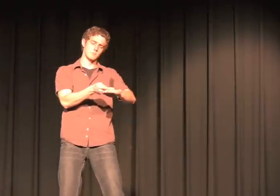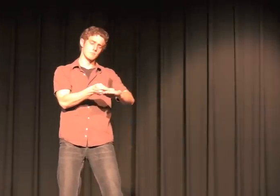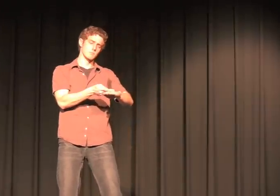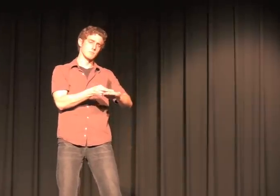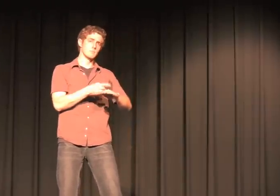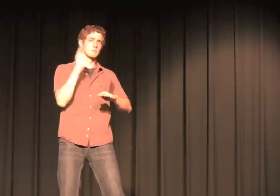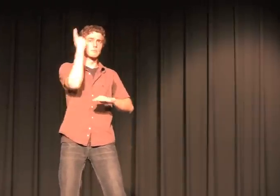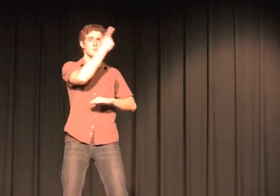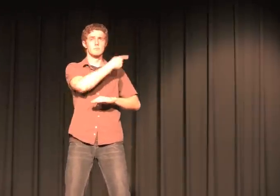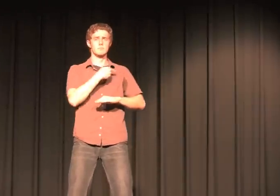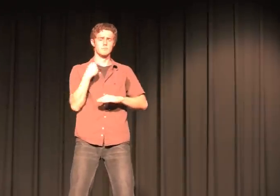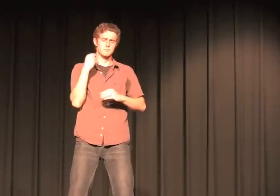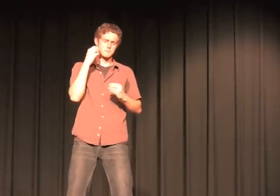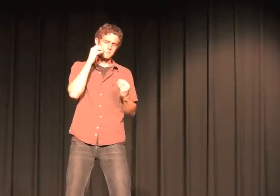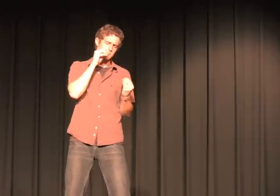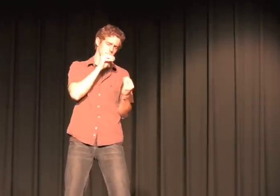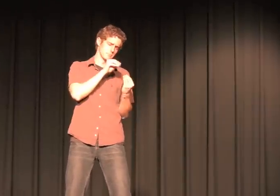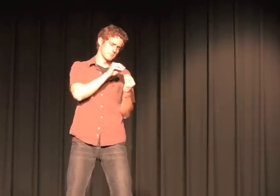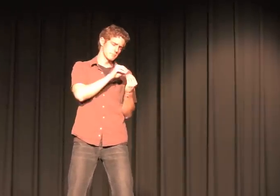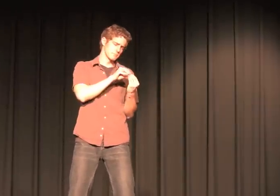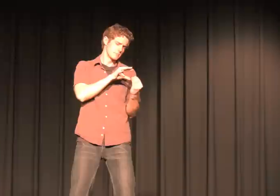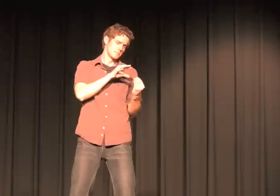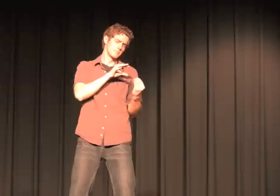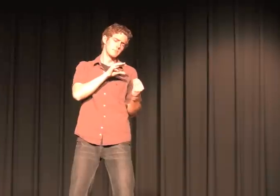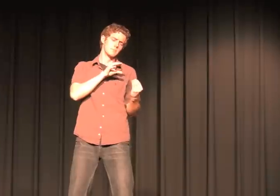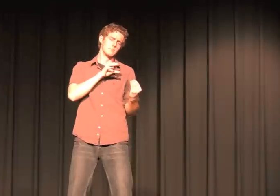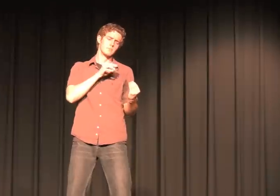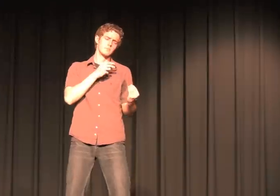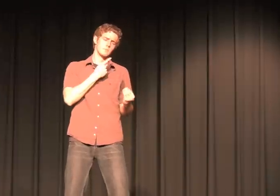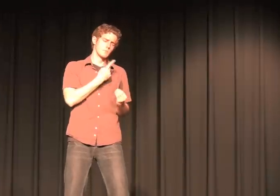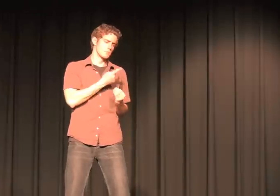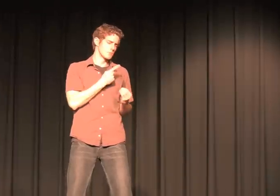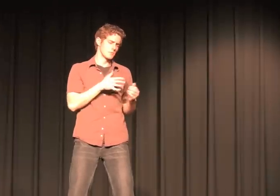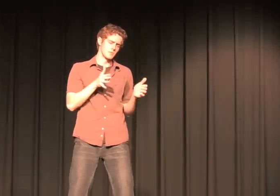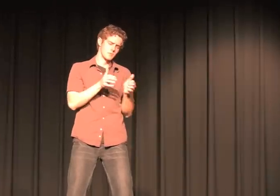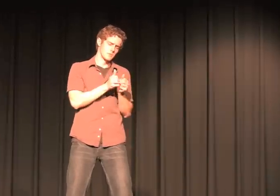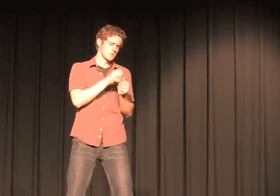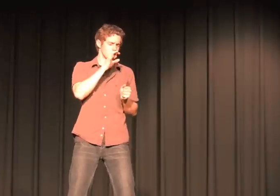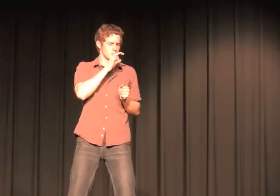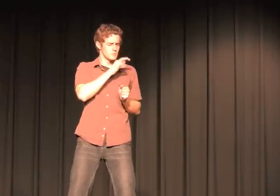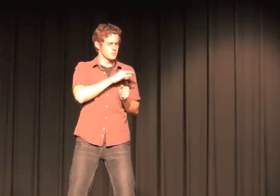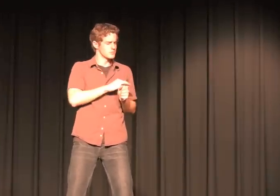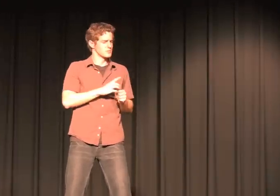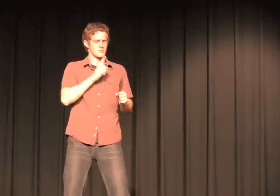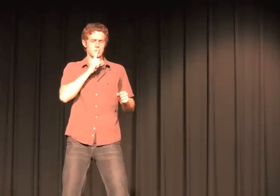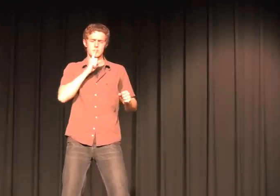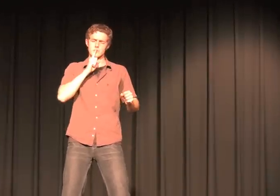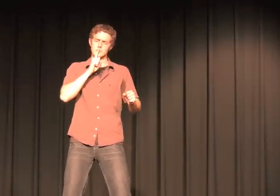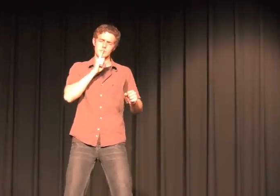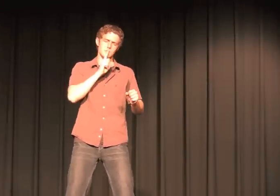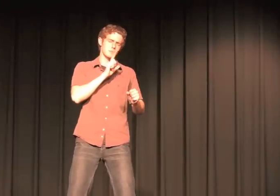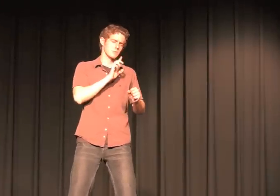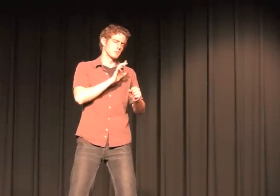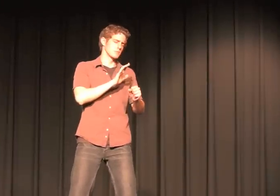He kissed a cold face Let they be together soon he spoke